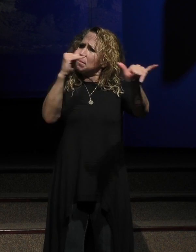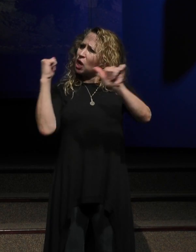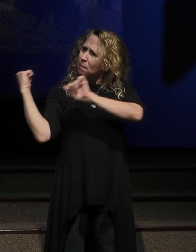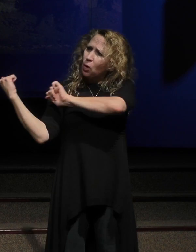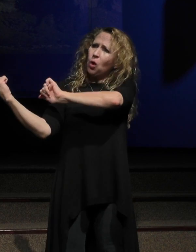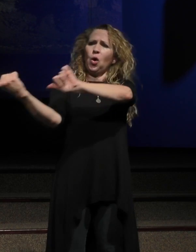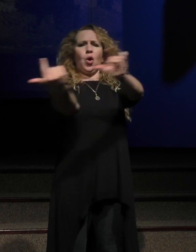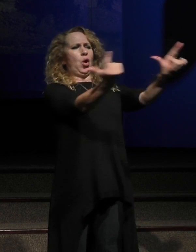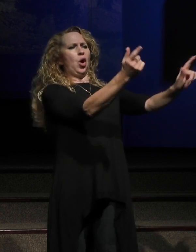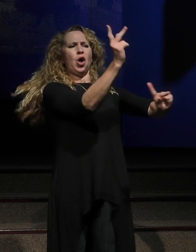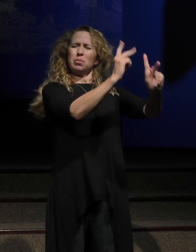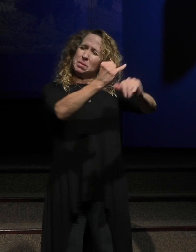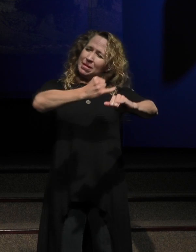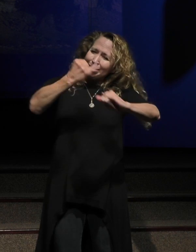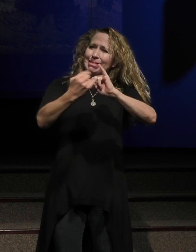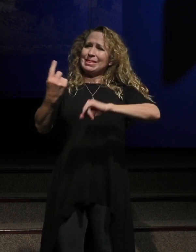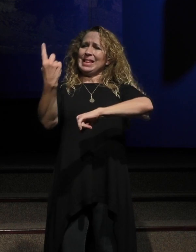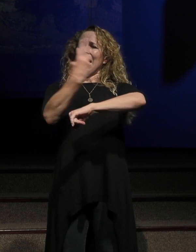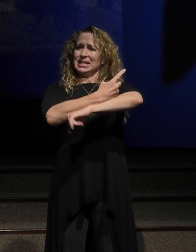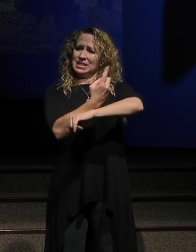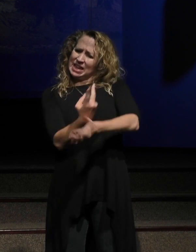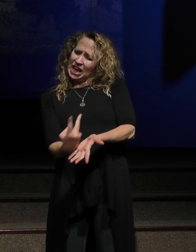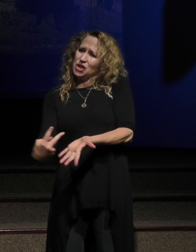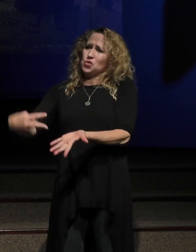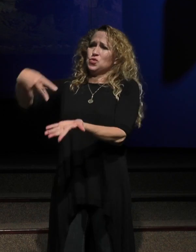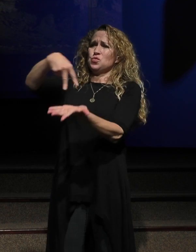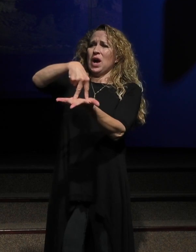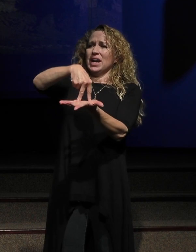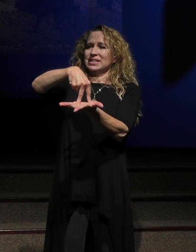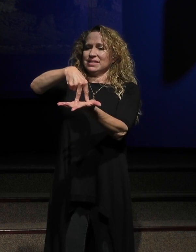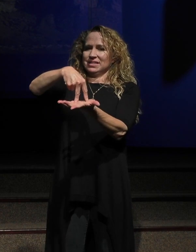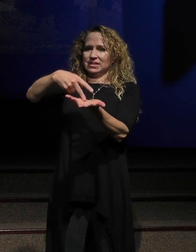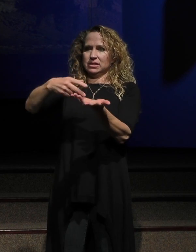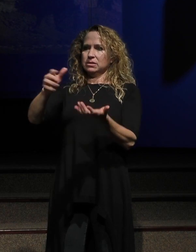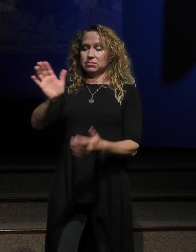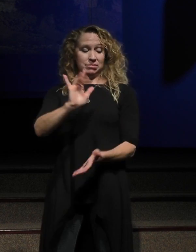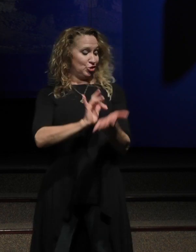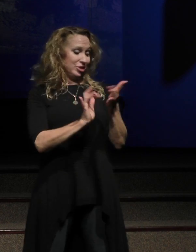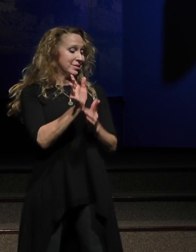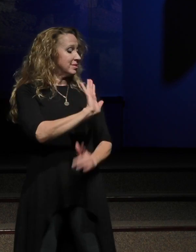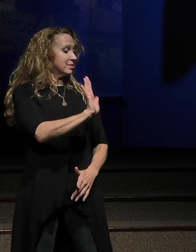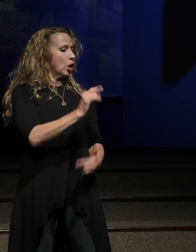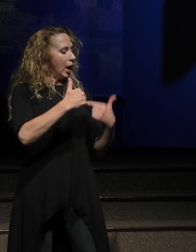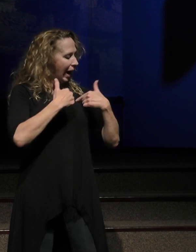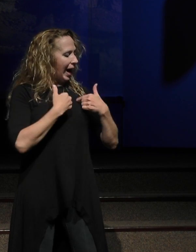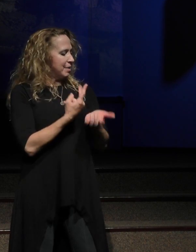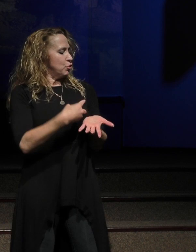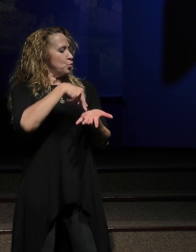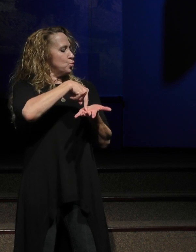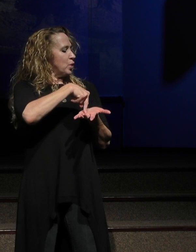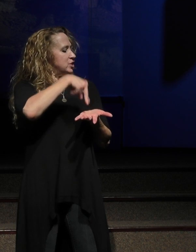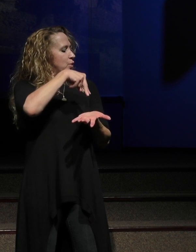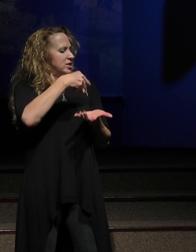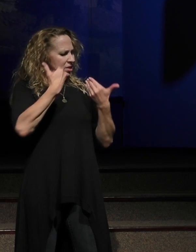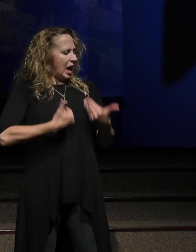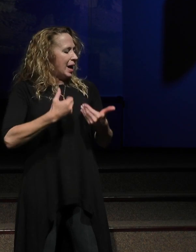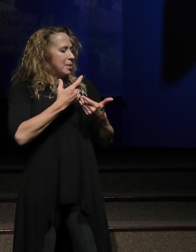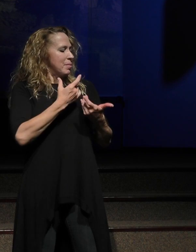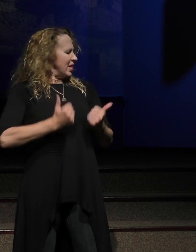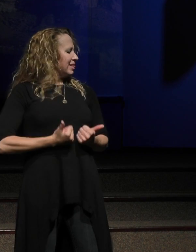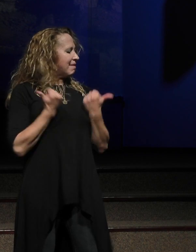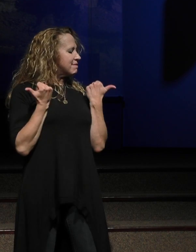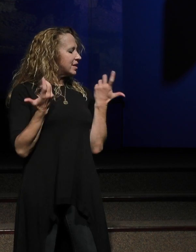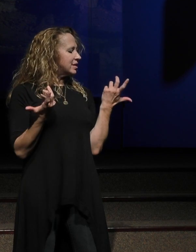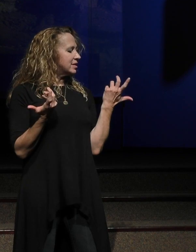on the last day. And Jesus says, no, no, I am the resurrection and life. Come on, that's an incredible